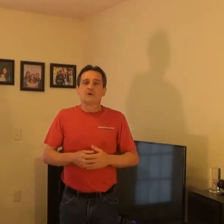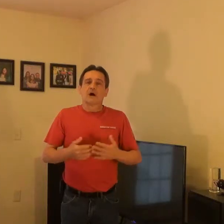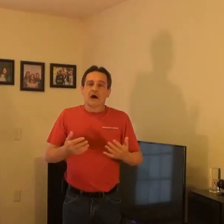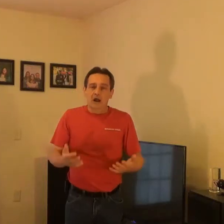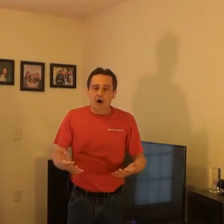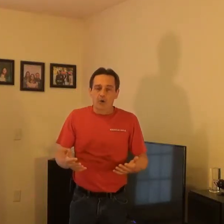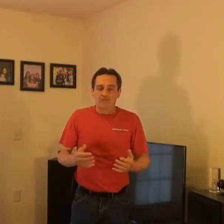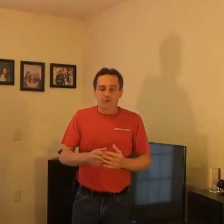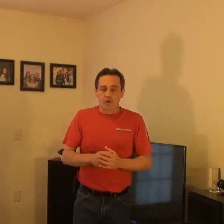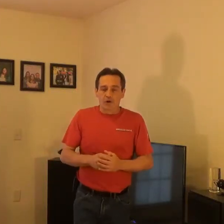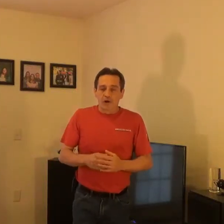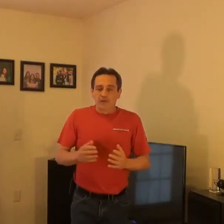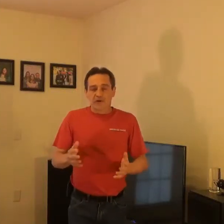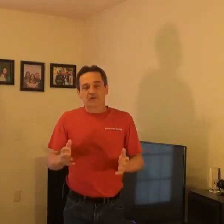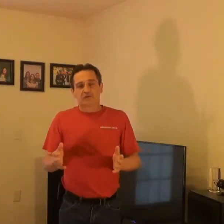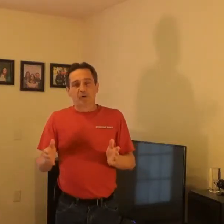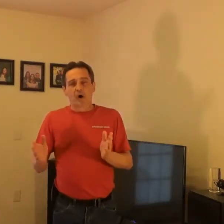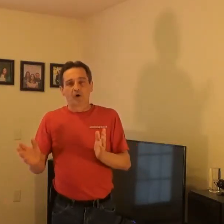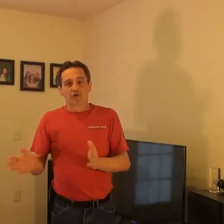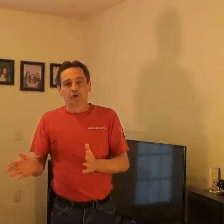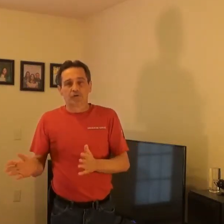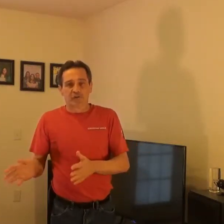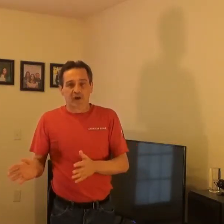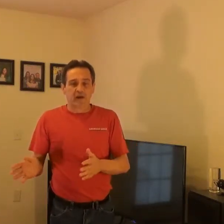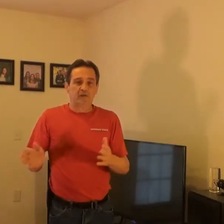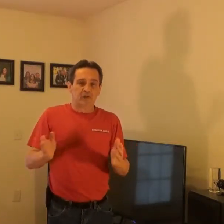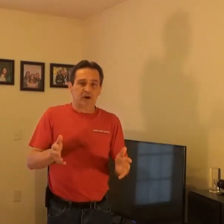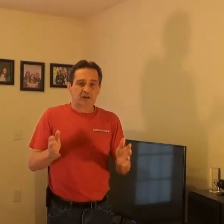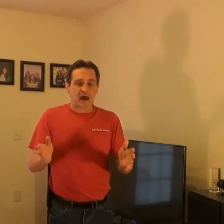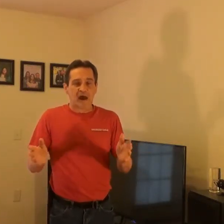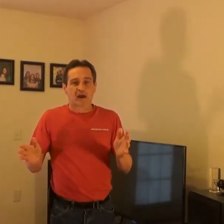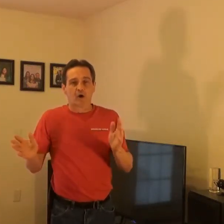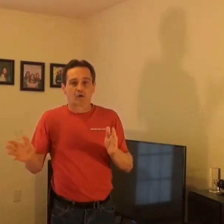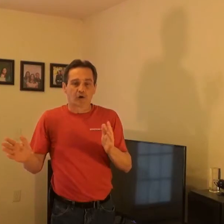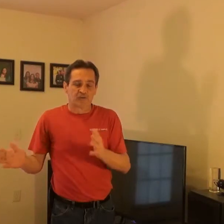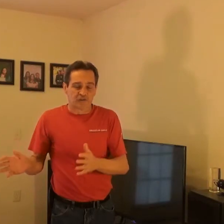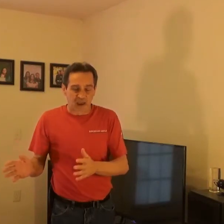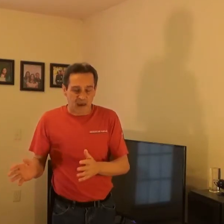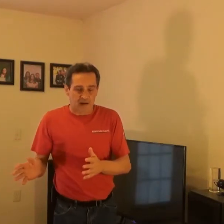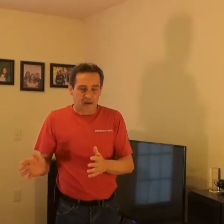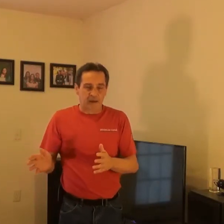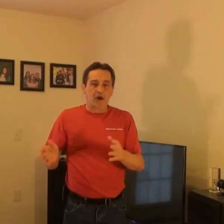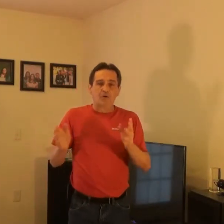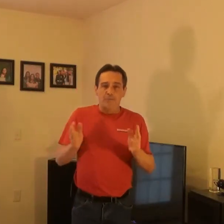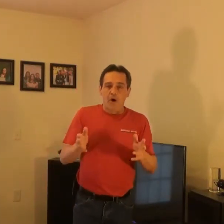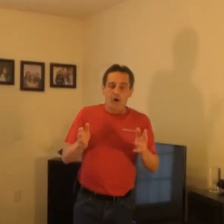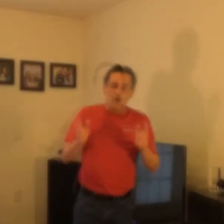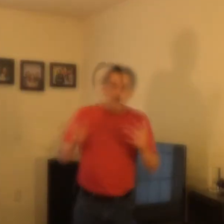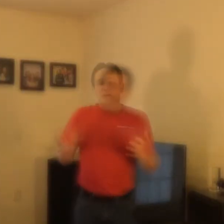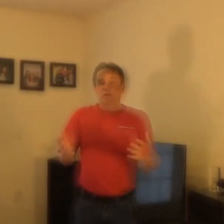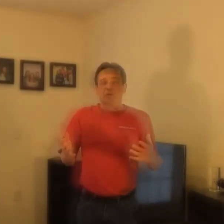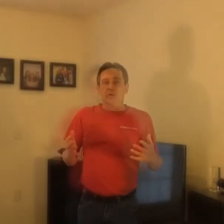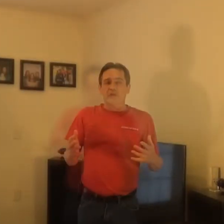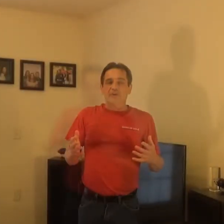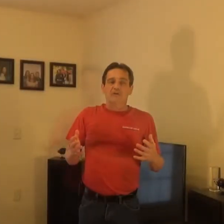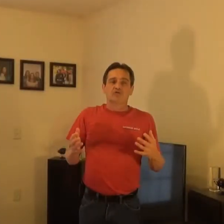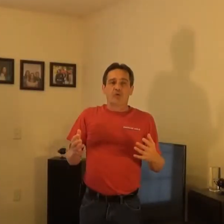Hello, everyone. This is part 2C, the attack on Christianity, part 2 Corinthians 12,